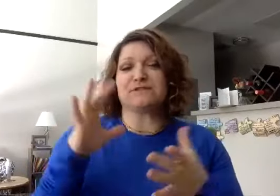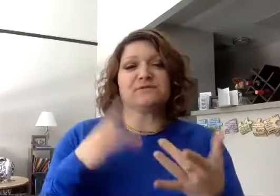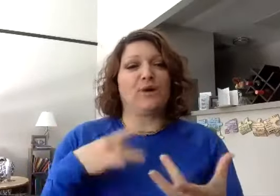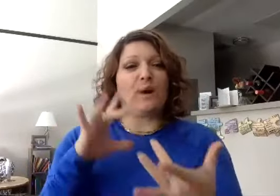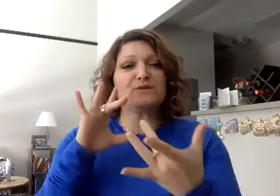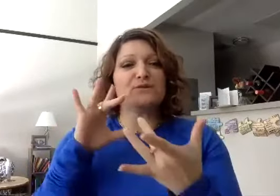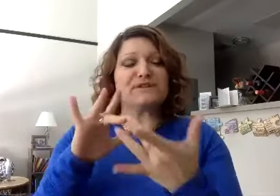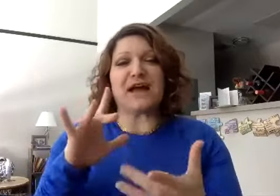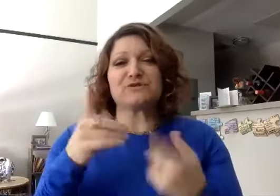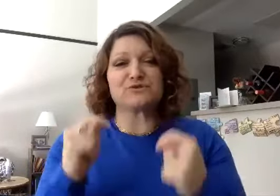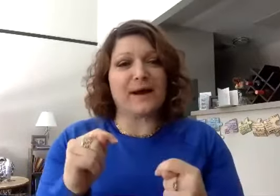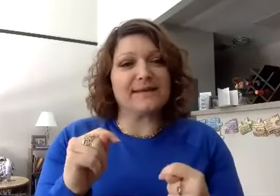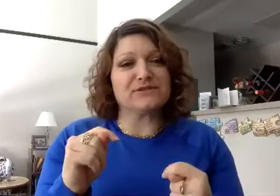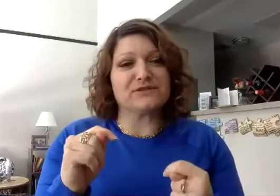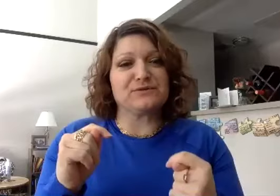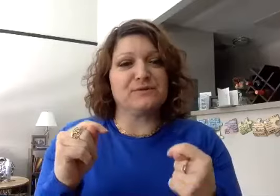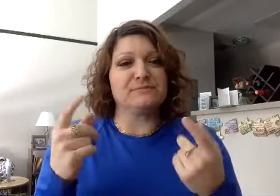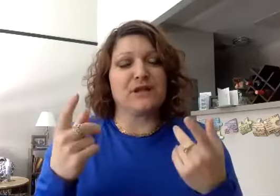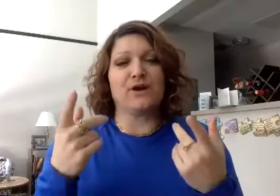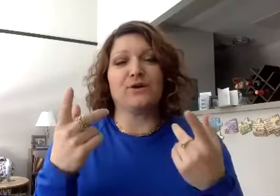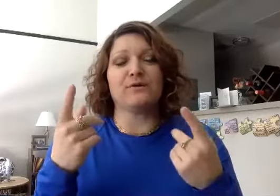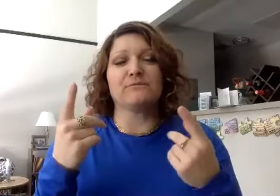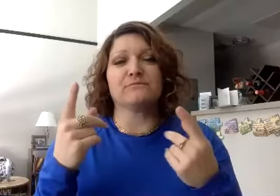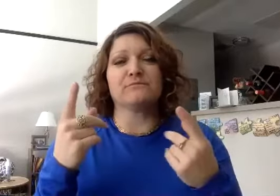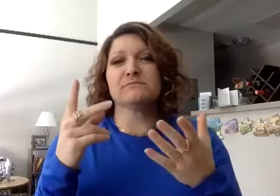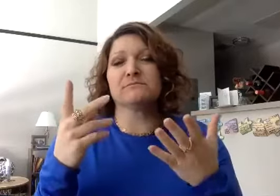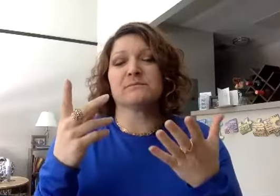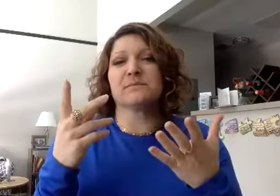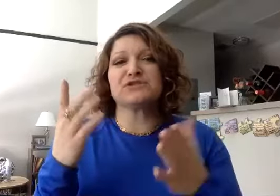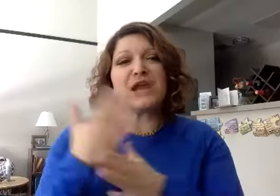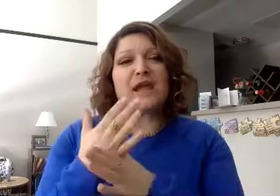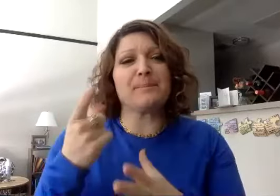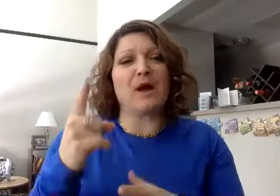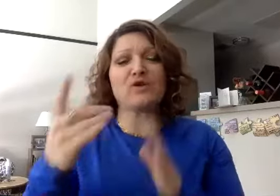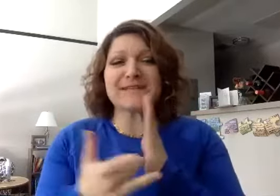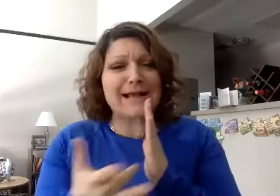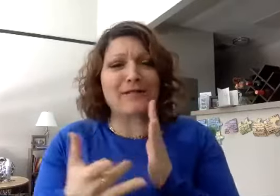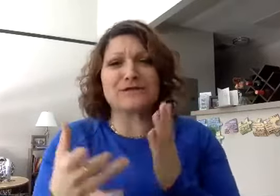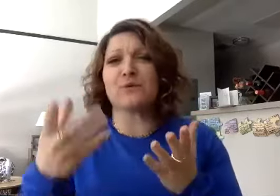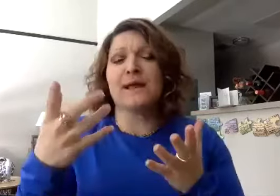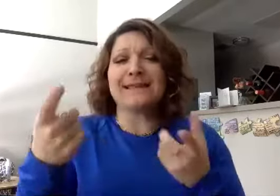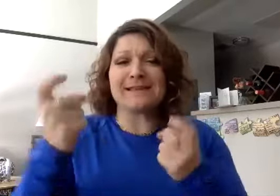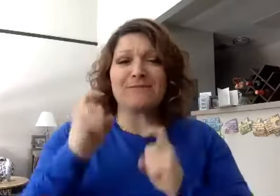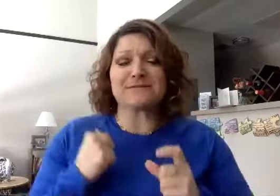you know, wanted to reach out and try to, you know, share about your technology, think of us some